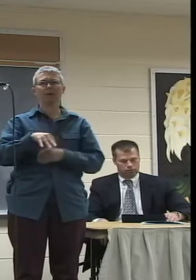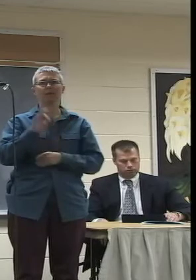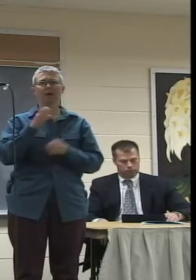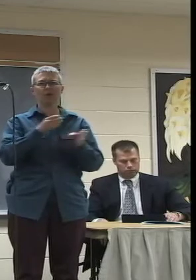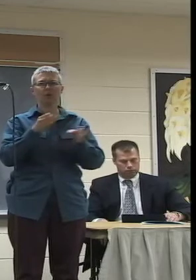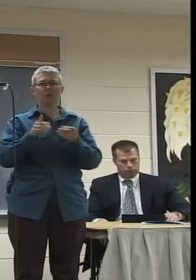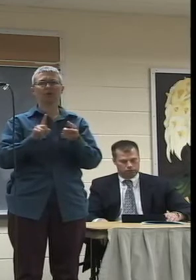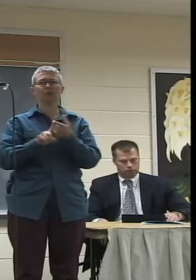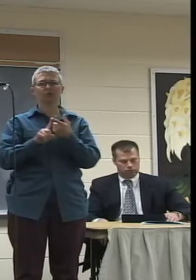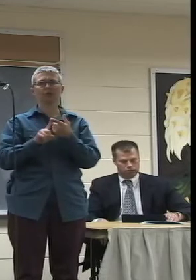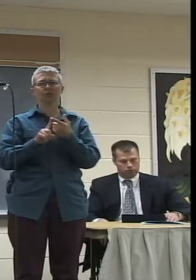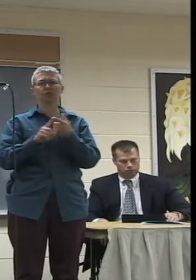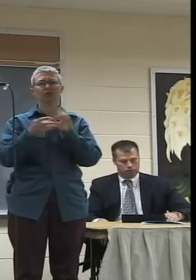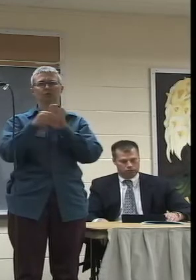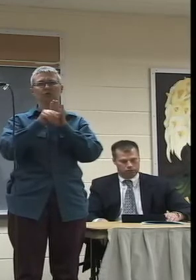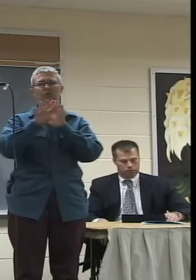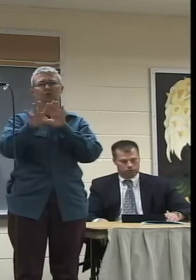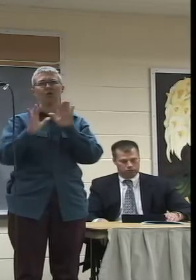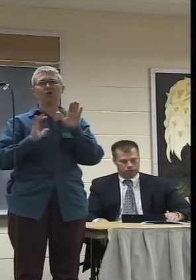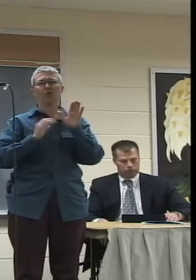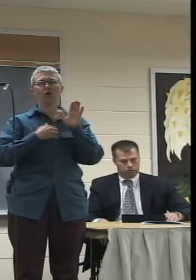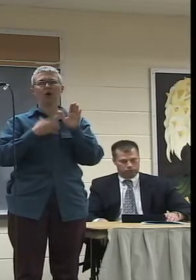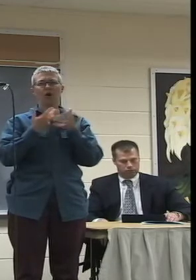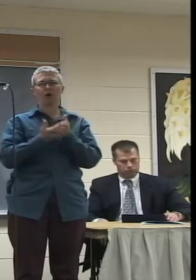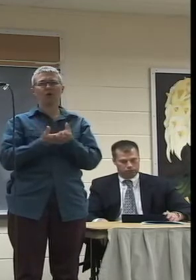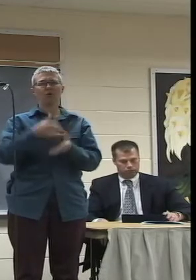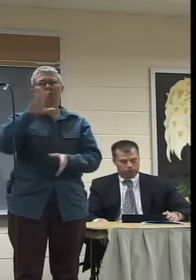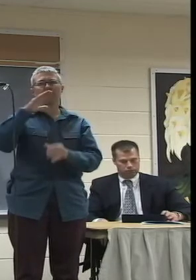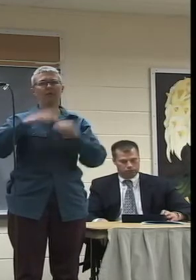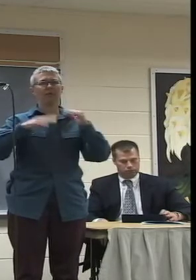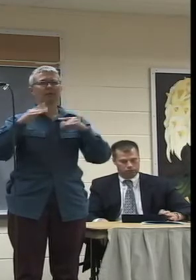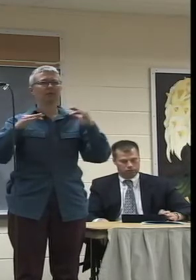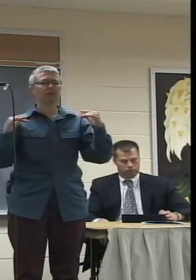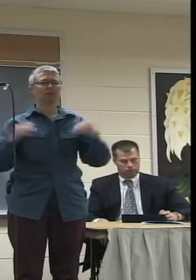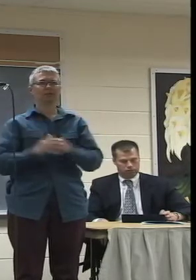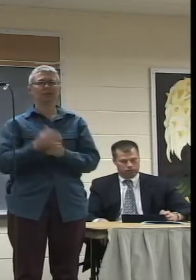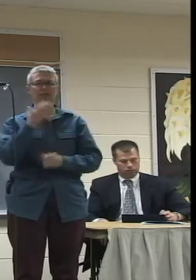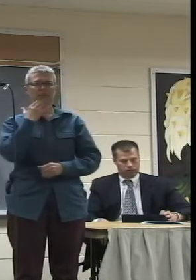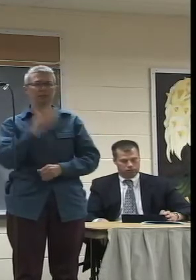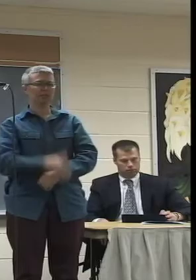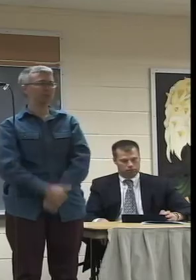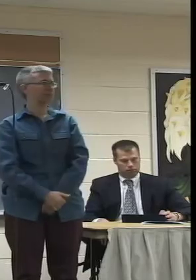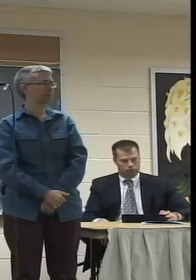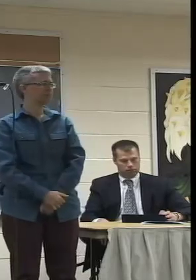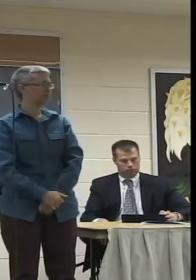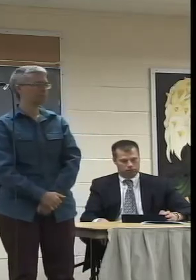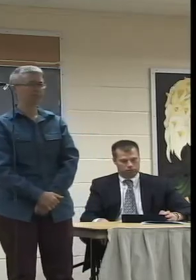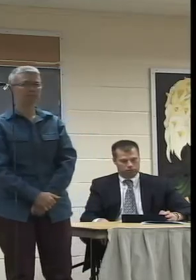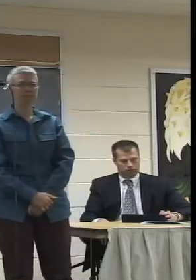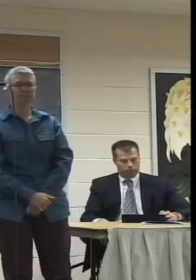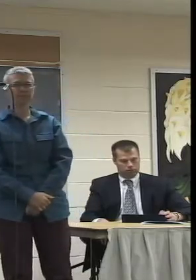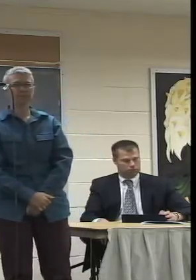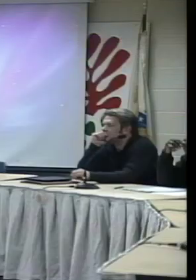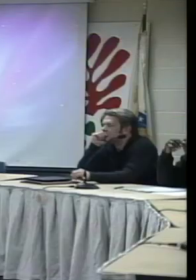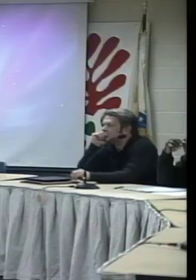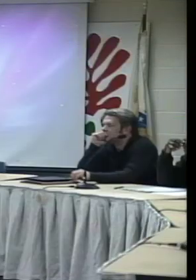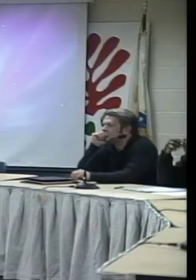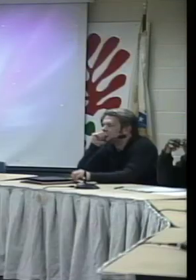ways to reflect that richness that we have in this community. Thank you very much. Thank you.